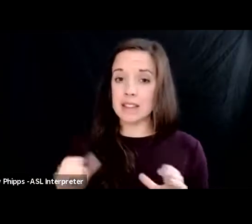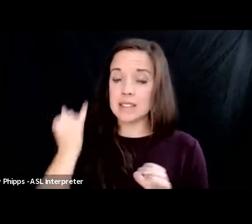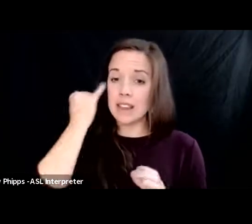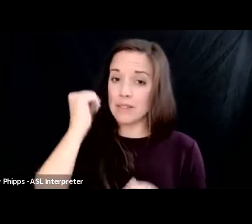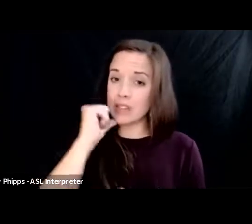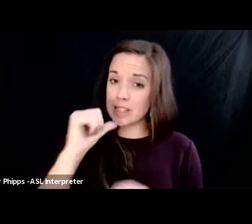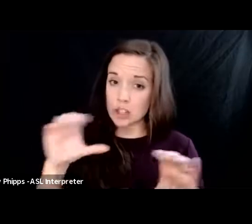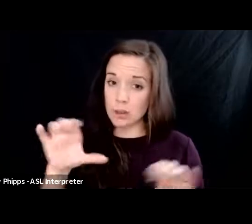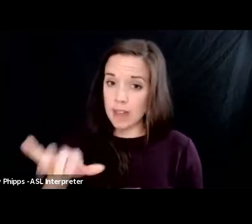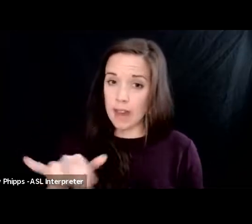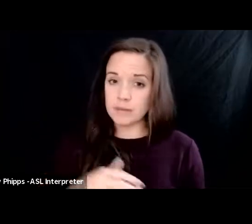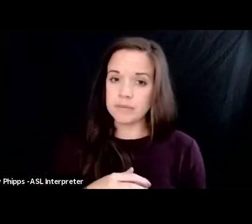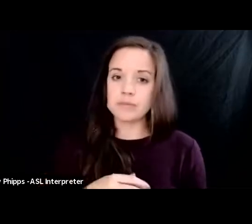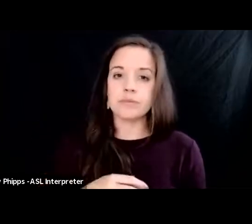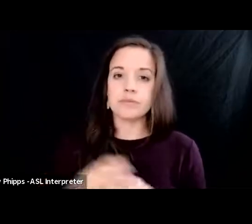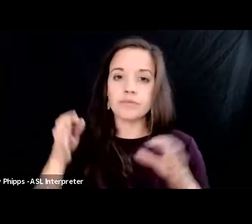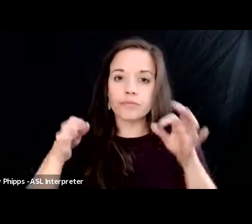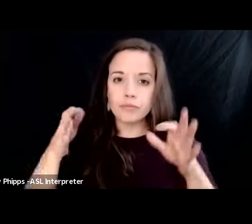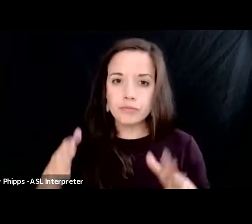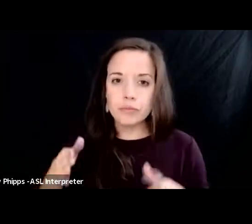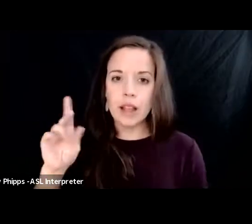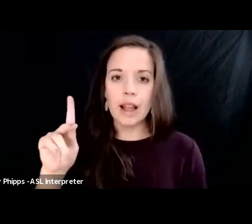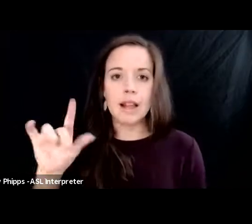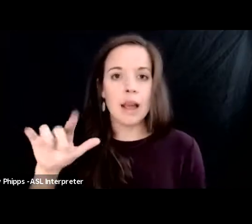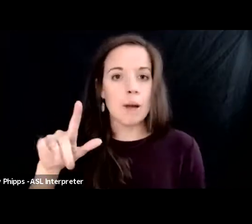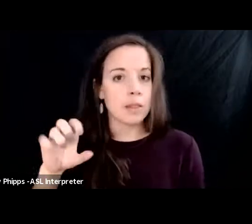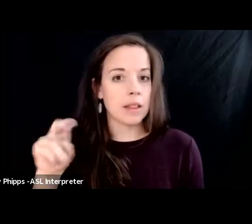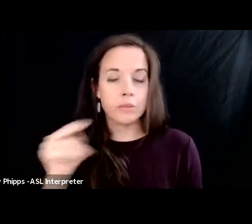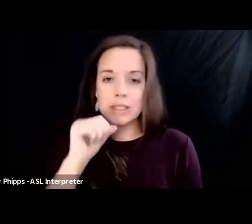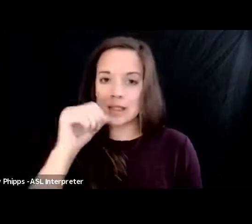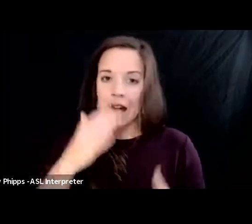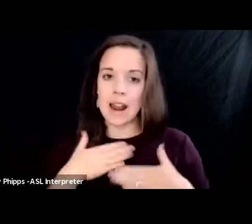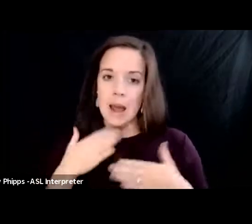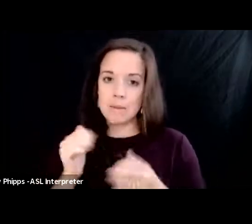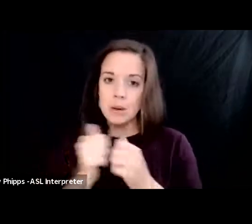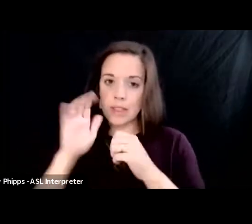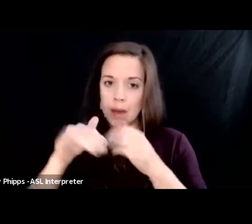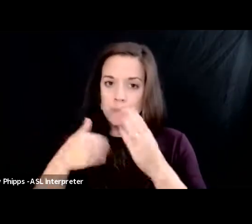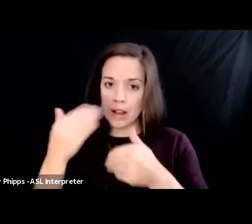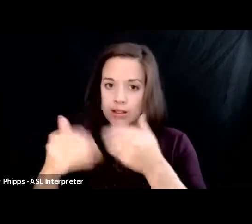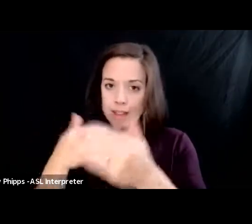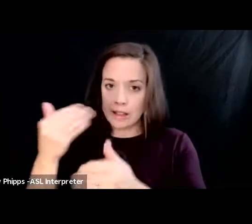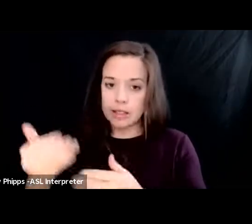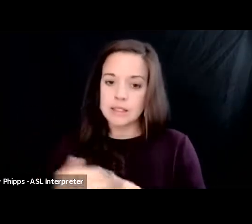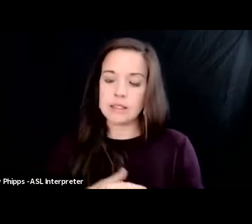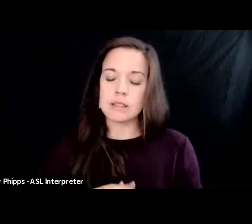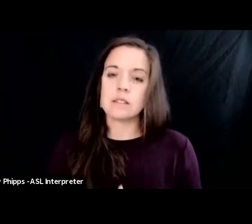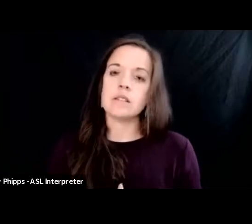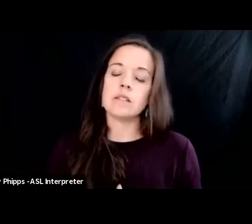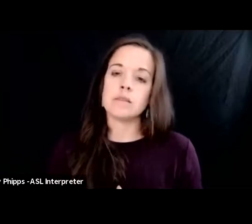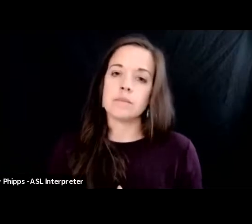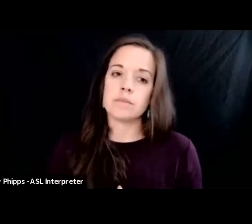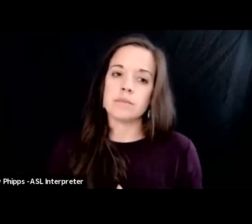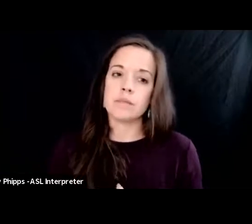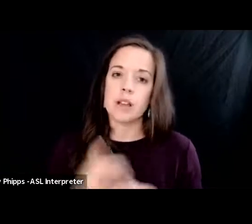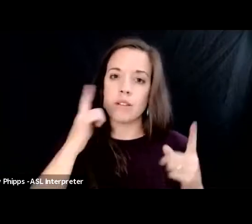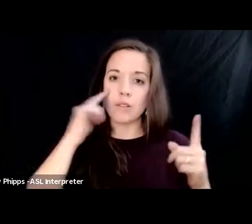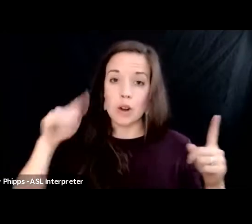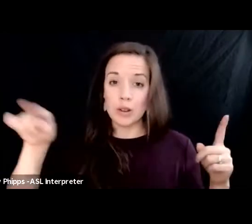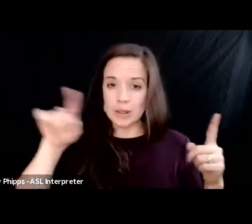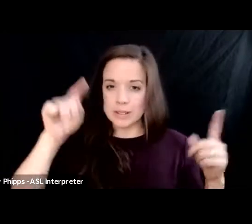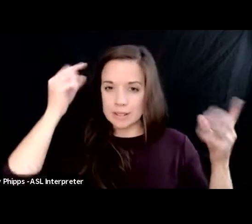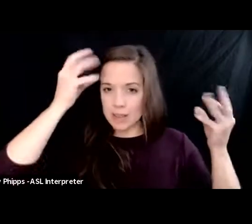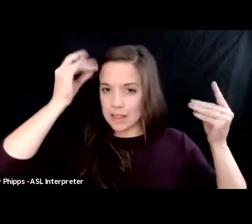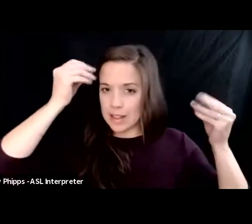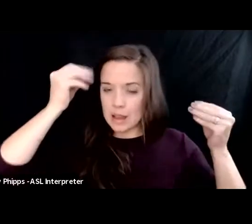that judge kaplan was not happy with that process and so for those of you who are considering going